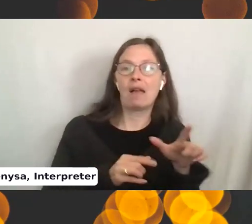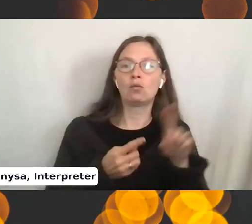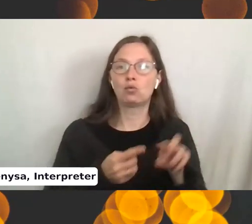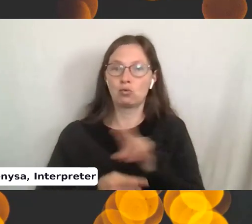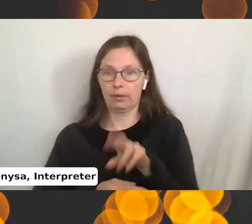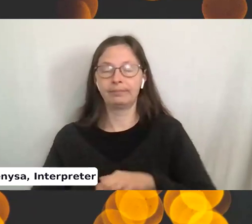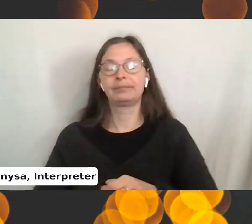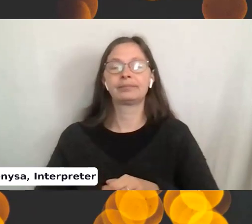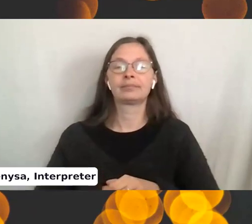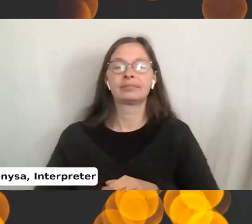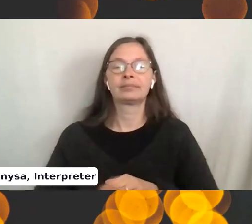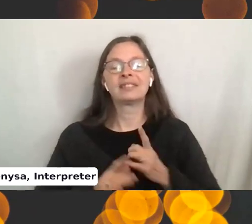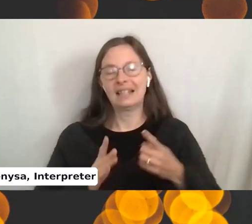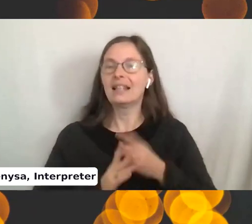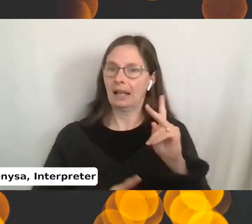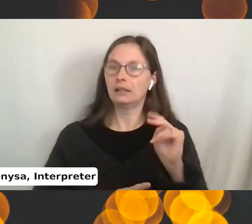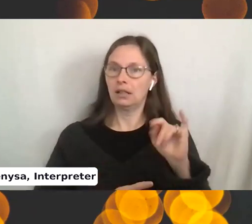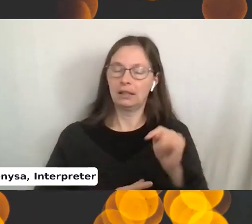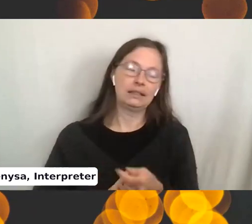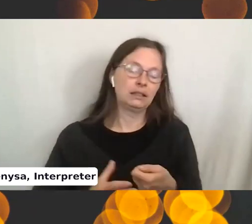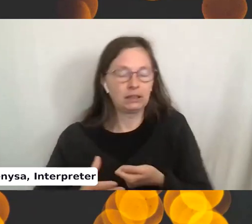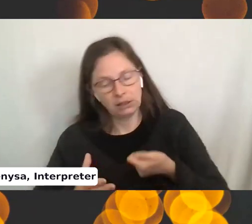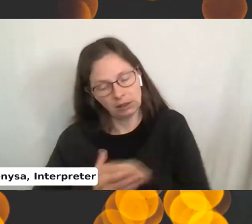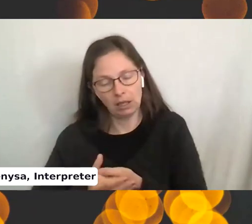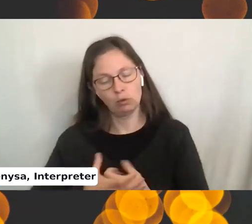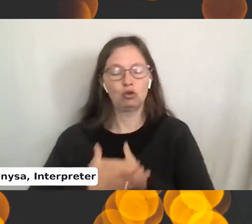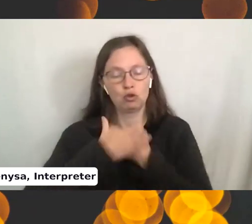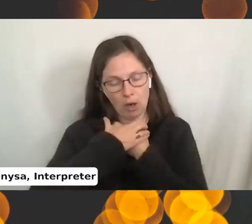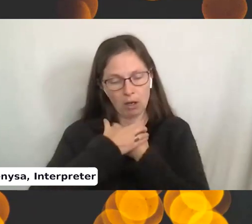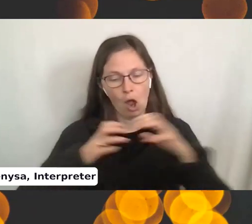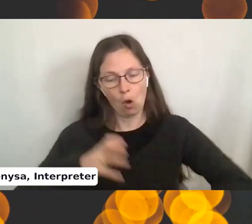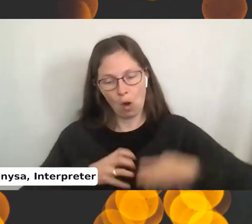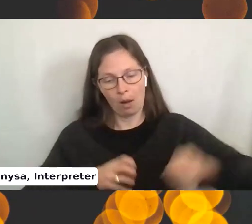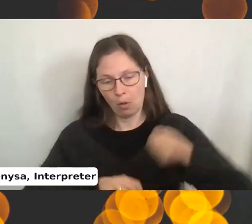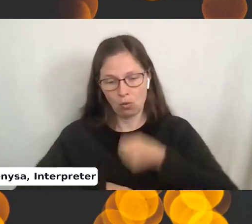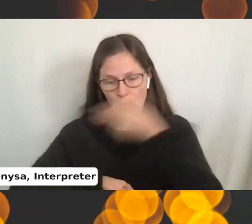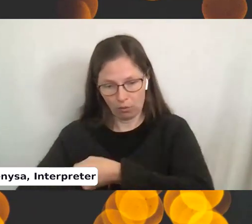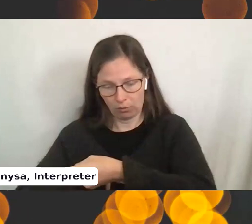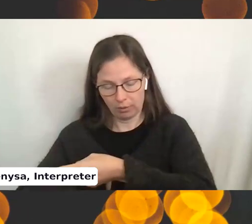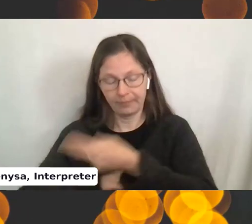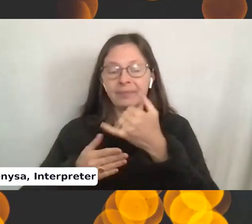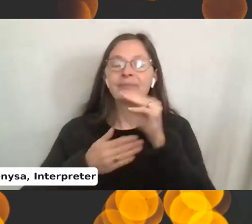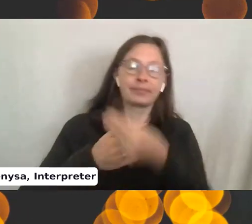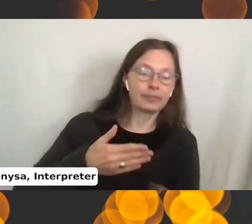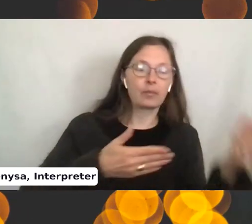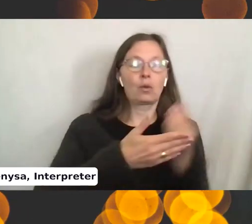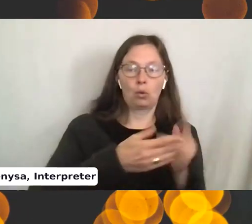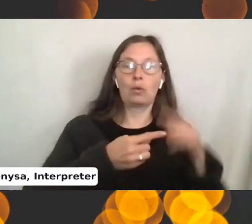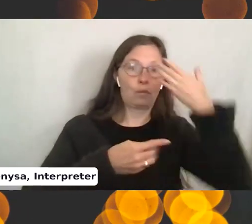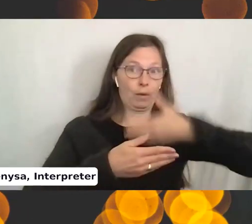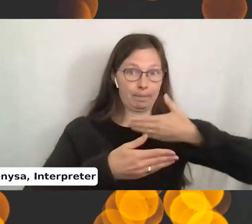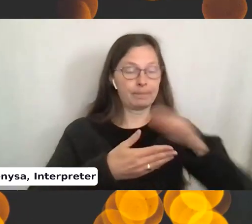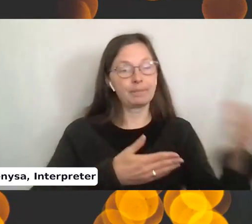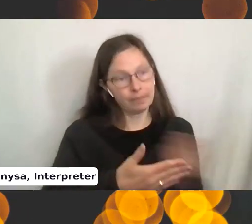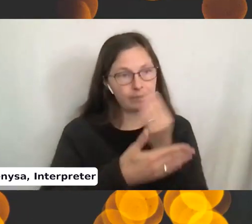stab it, strangle it, rip out its guts, throw it off the cliff. And you're going to do it from the front, bring the knit to the front, bring the yarn to the front.